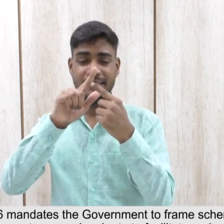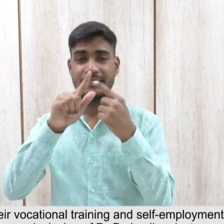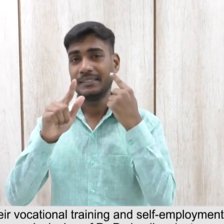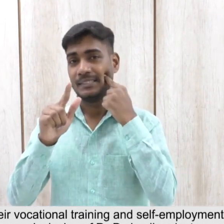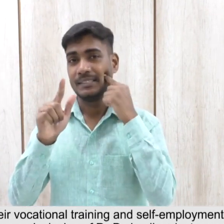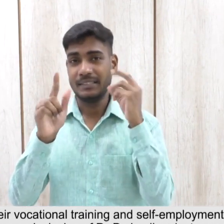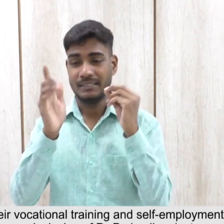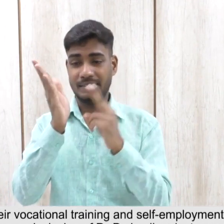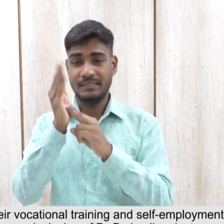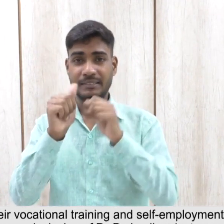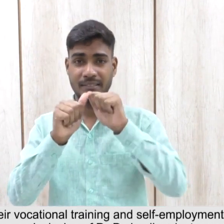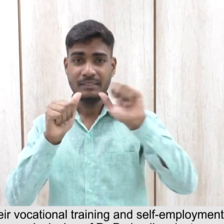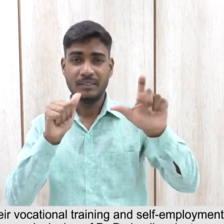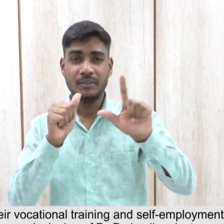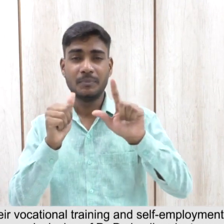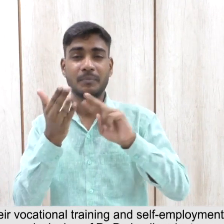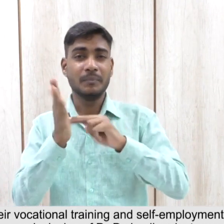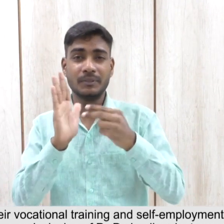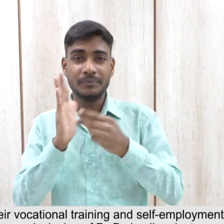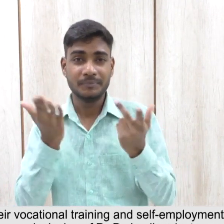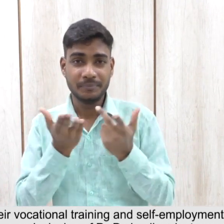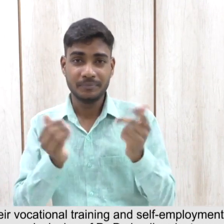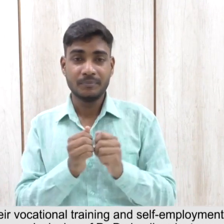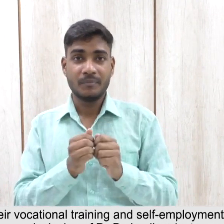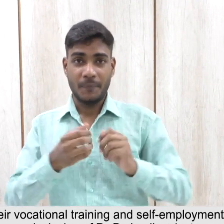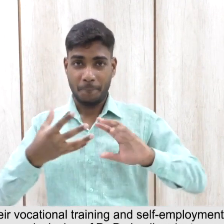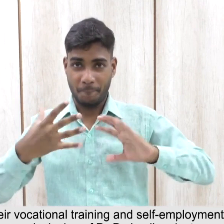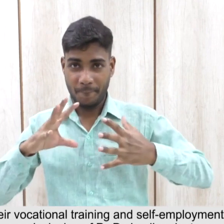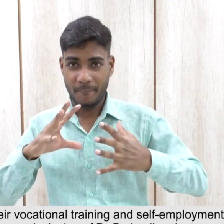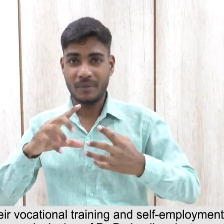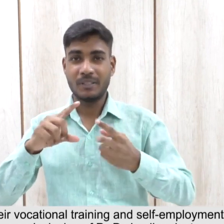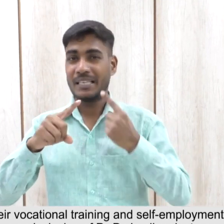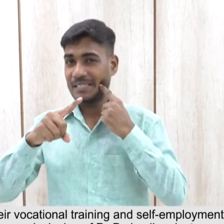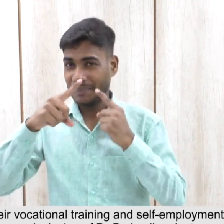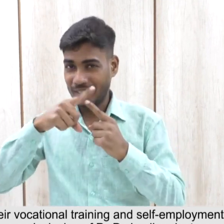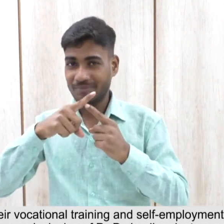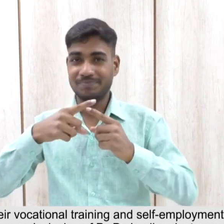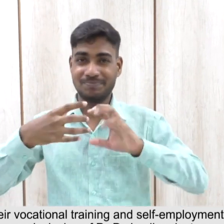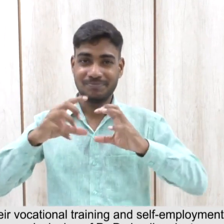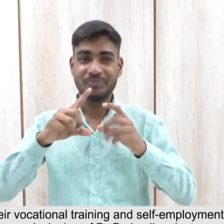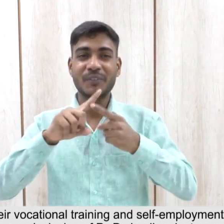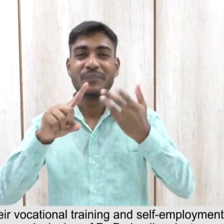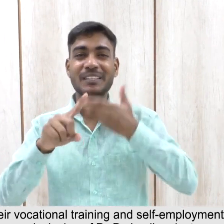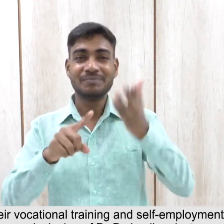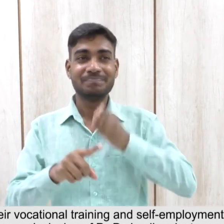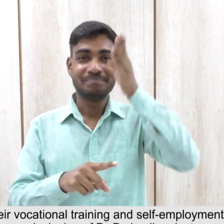PWDs especially for their vocational training and self-employment